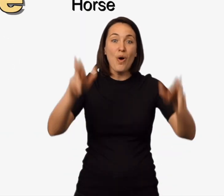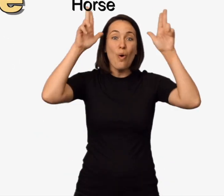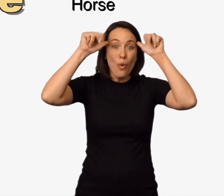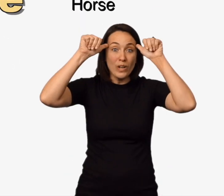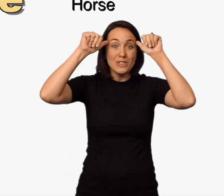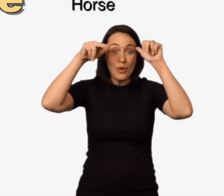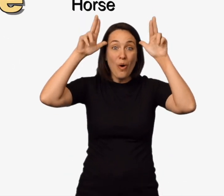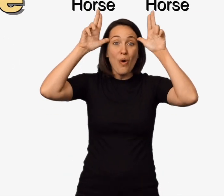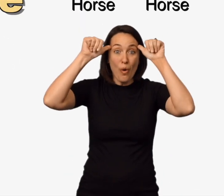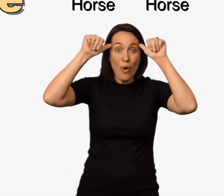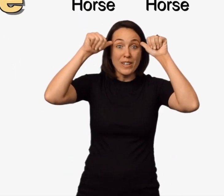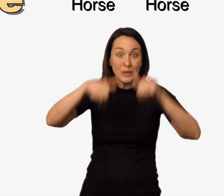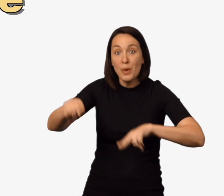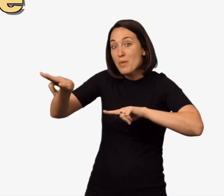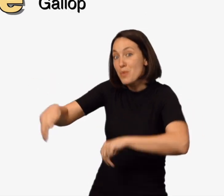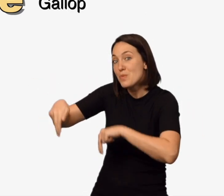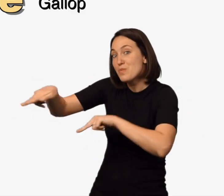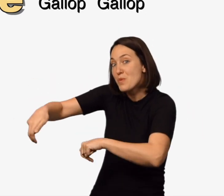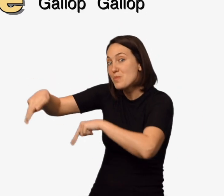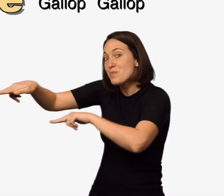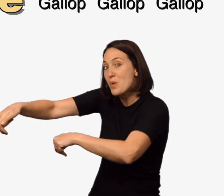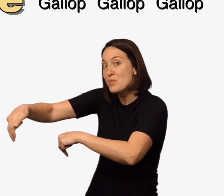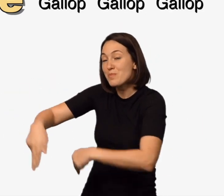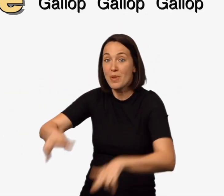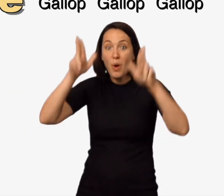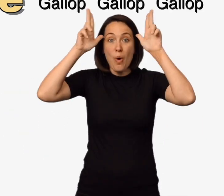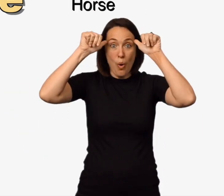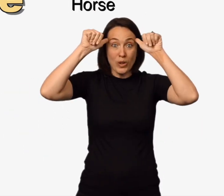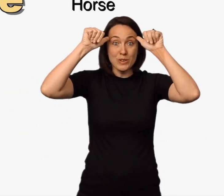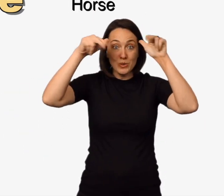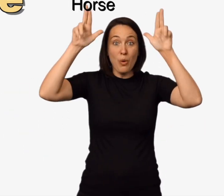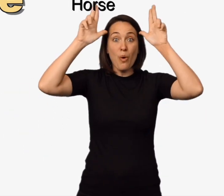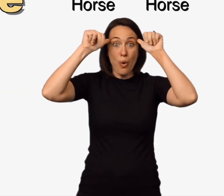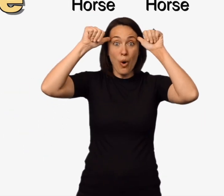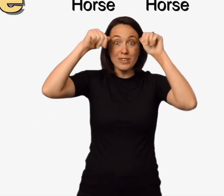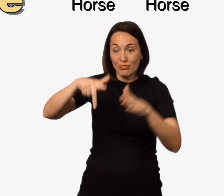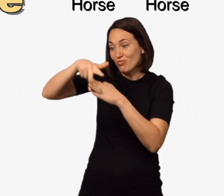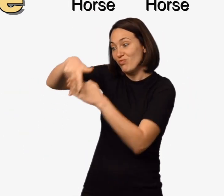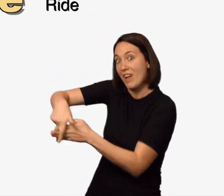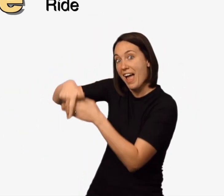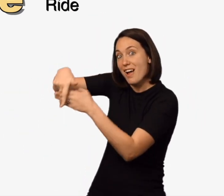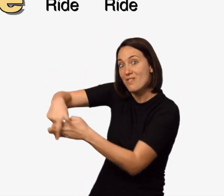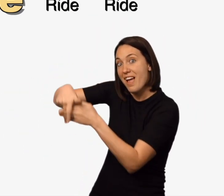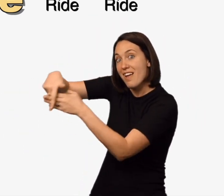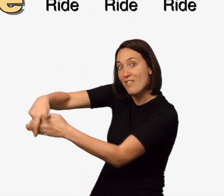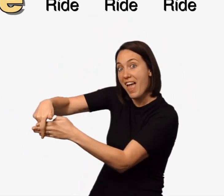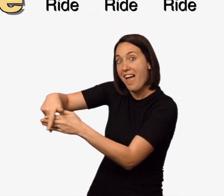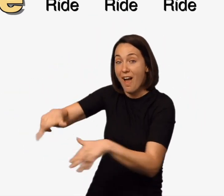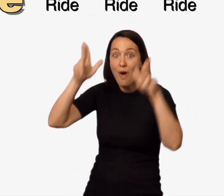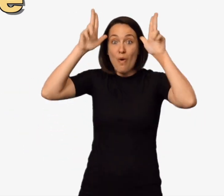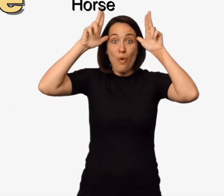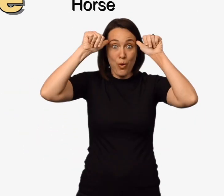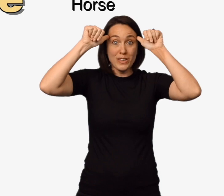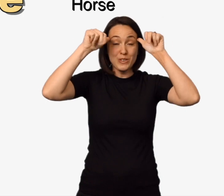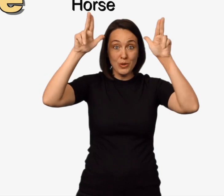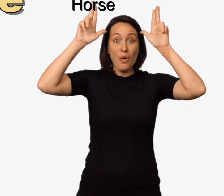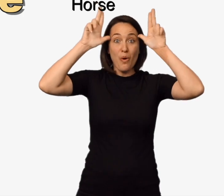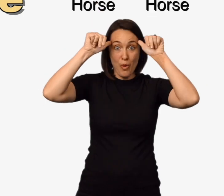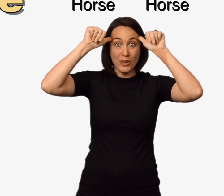Horse, horse Gallop, gallop, gallop Horse, horse Bride, bride, bride Horse, horse